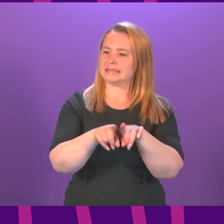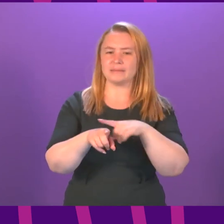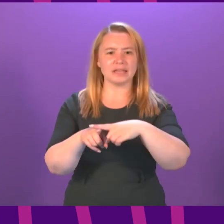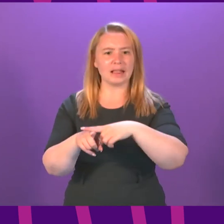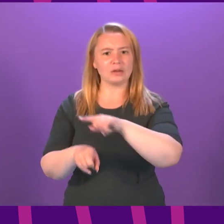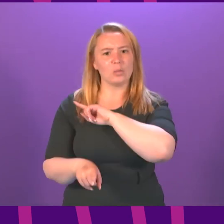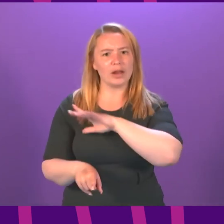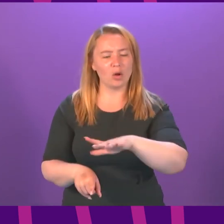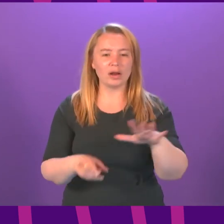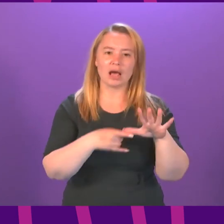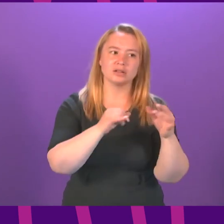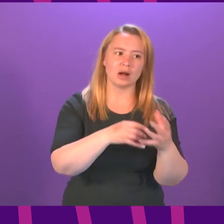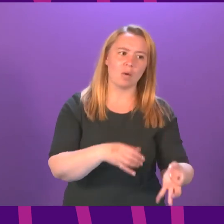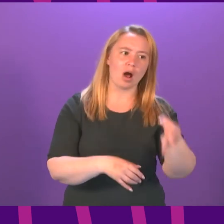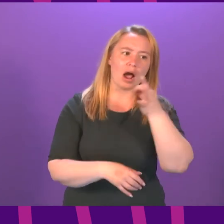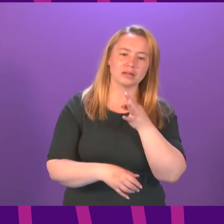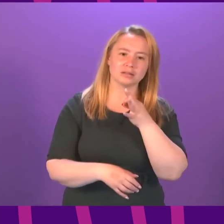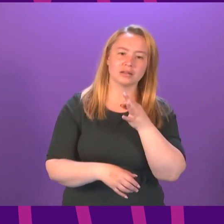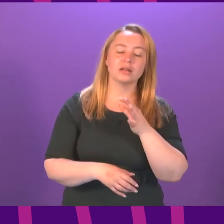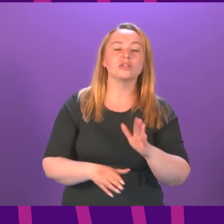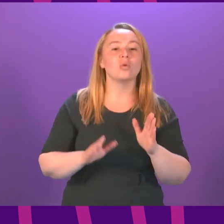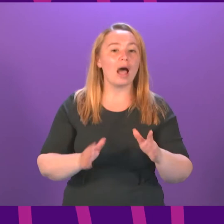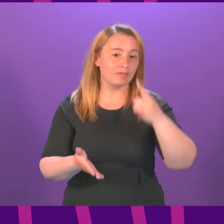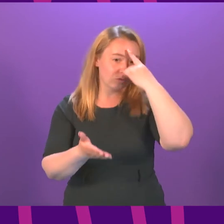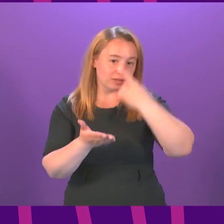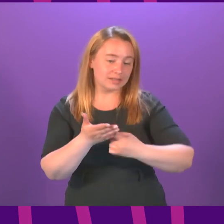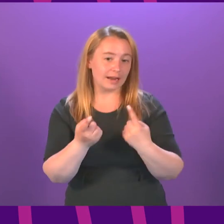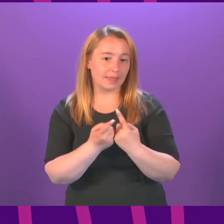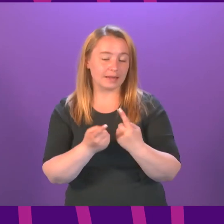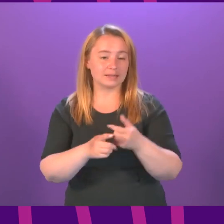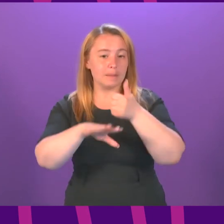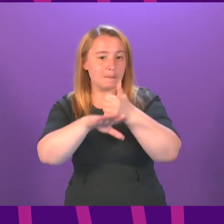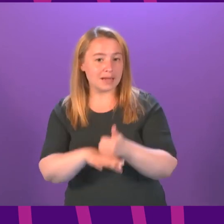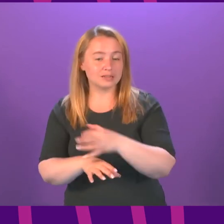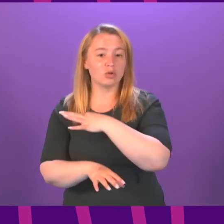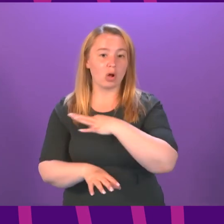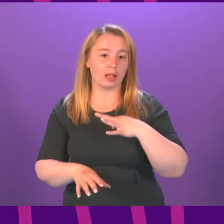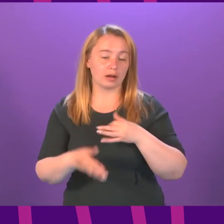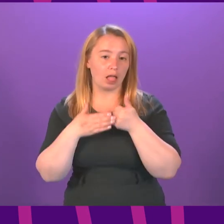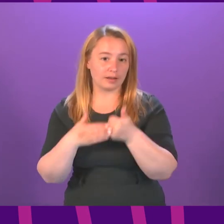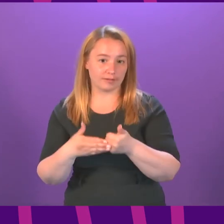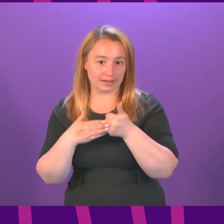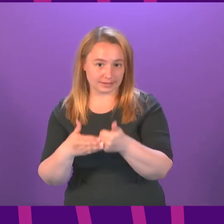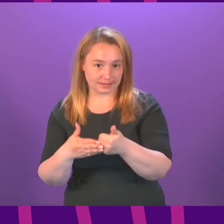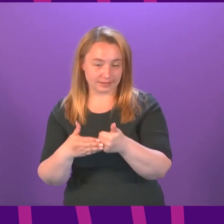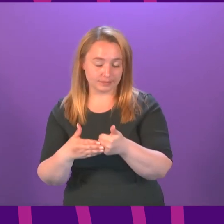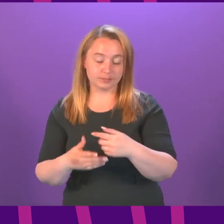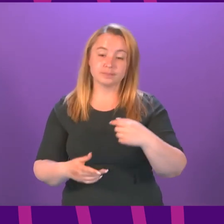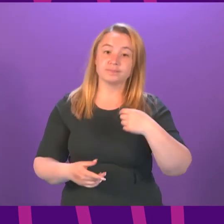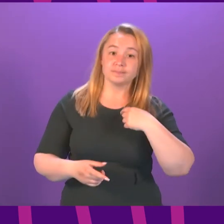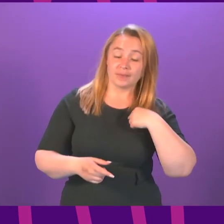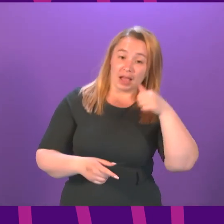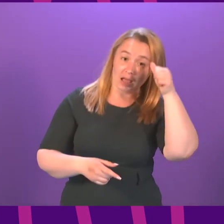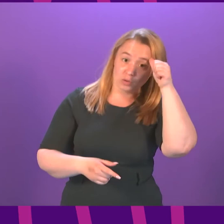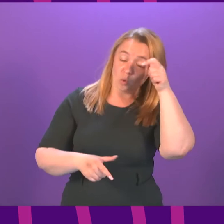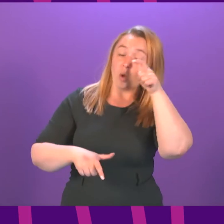border? So we have to take decisions based on our own clinical advice that we think are right. What I do recognise is that